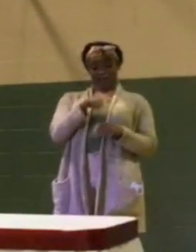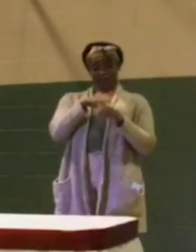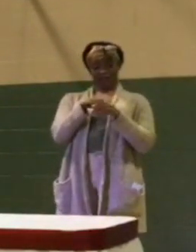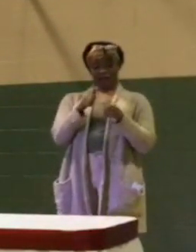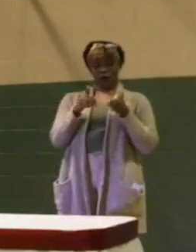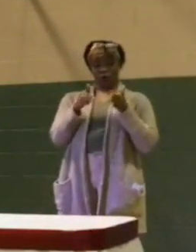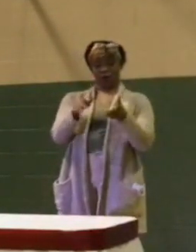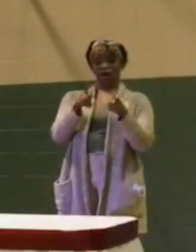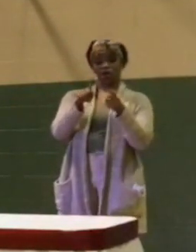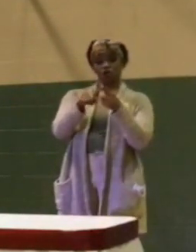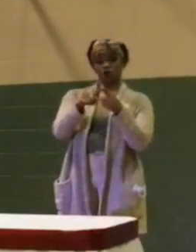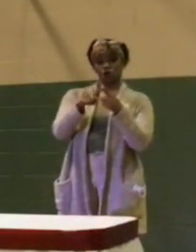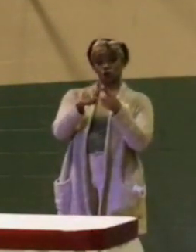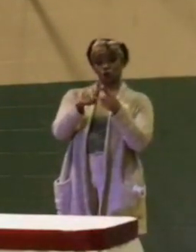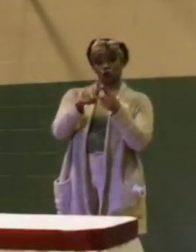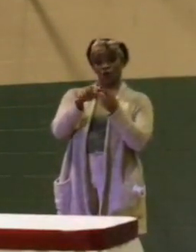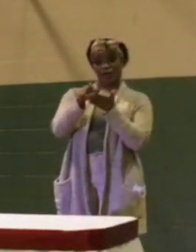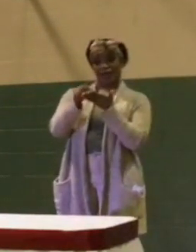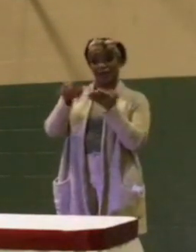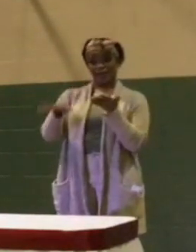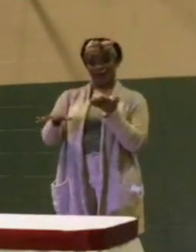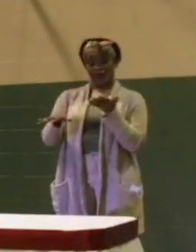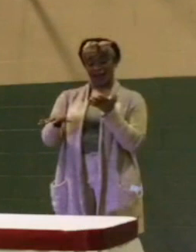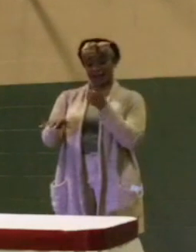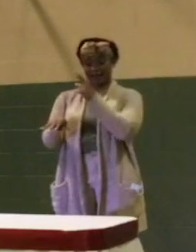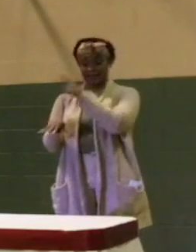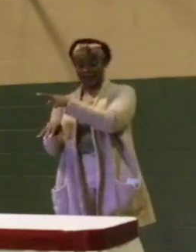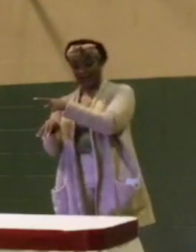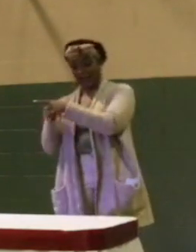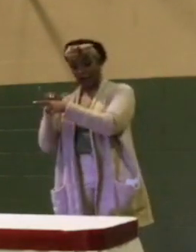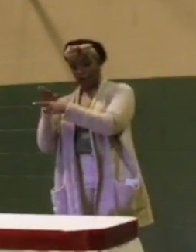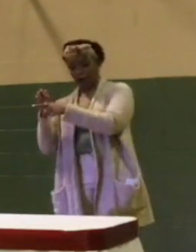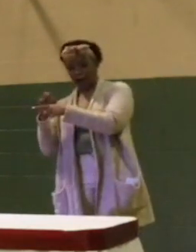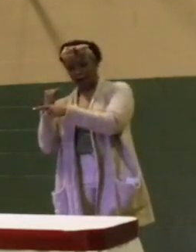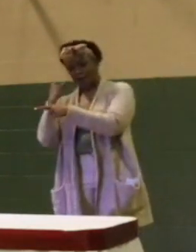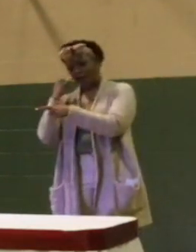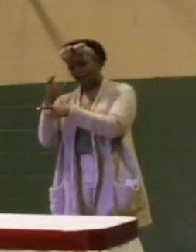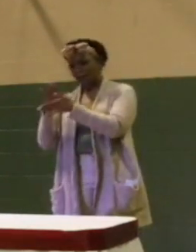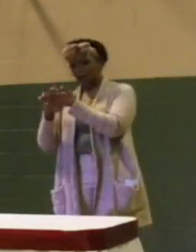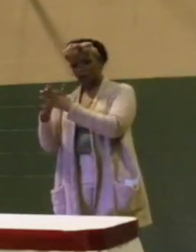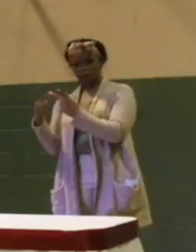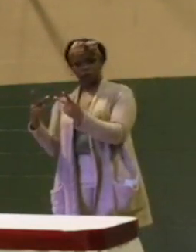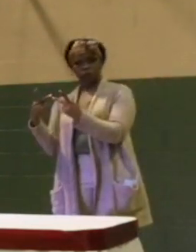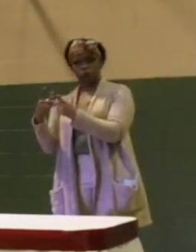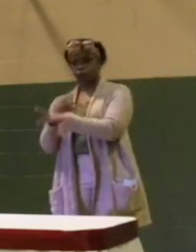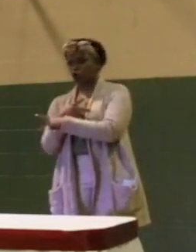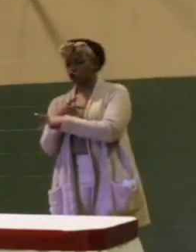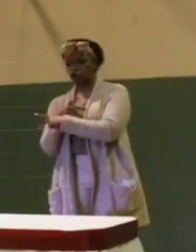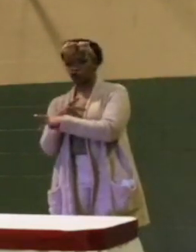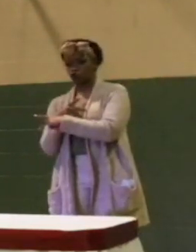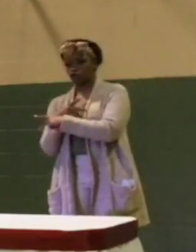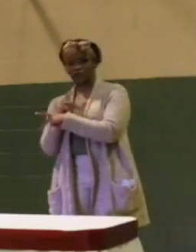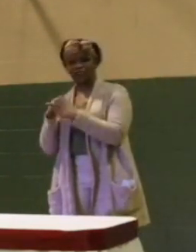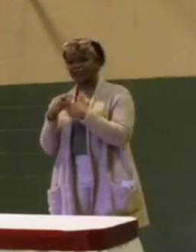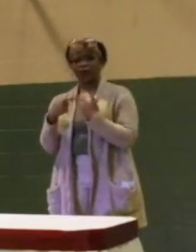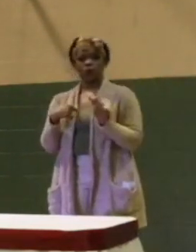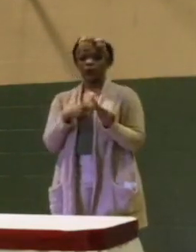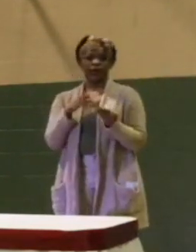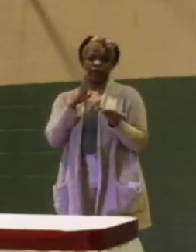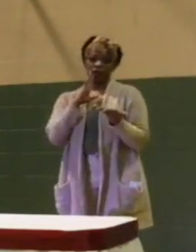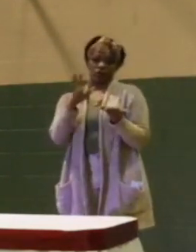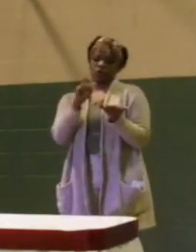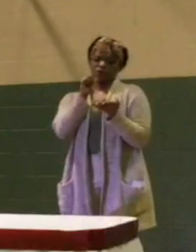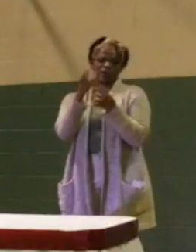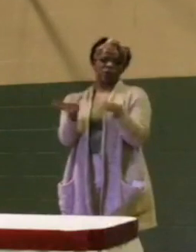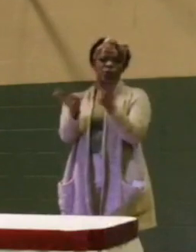to eliminate that, if it becomes worse, then we've been counterproductive. I don't know